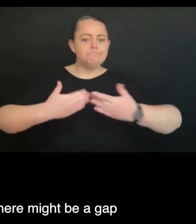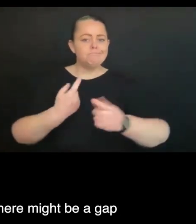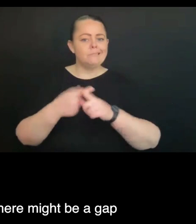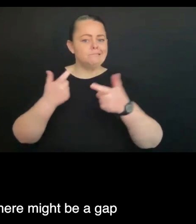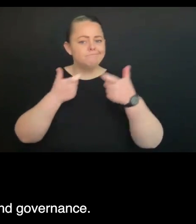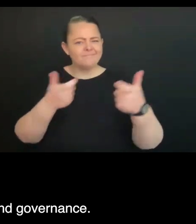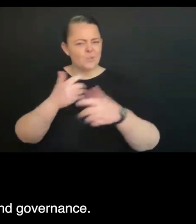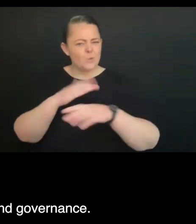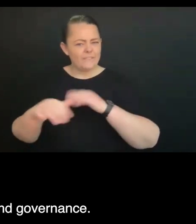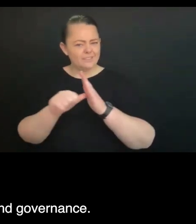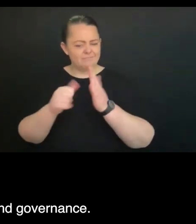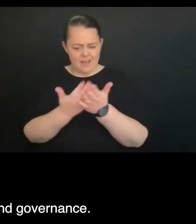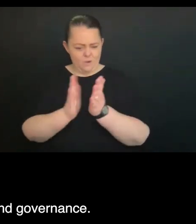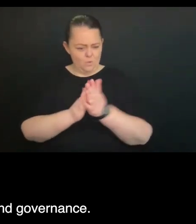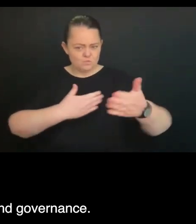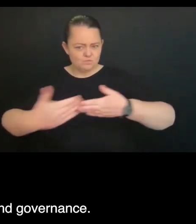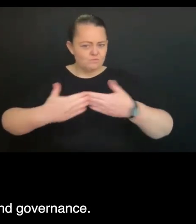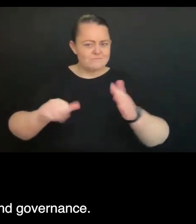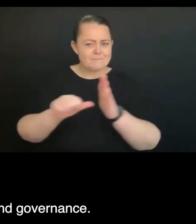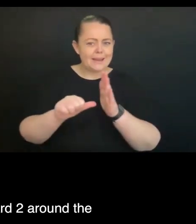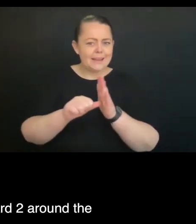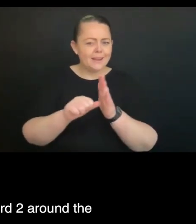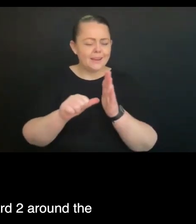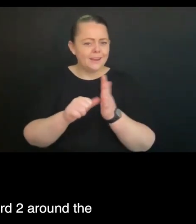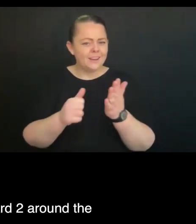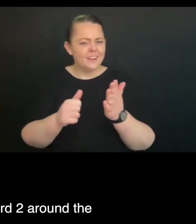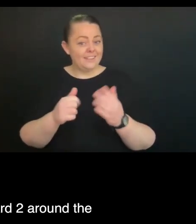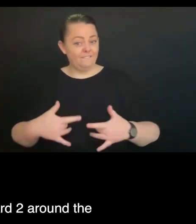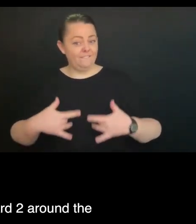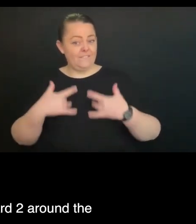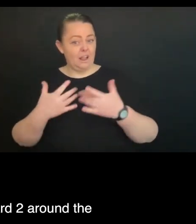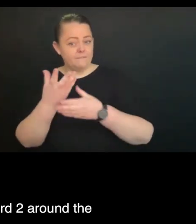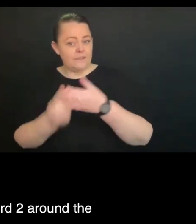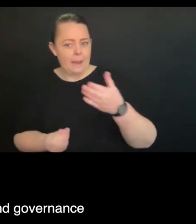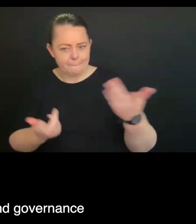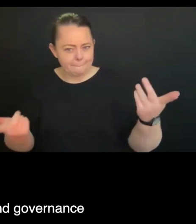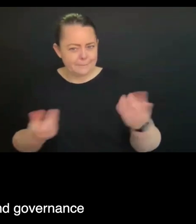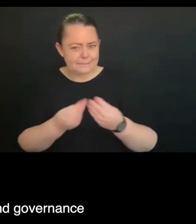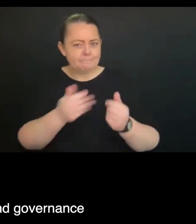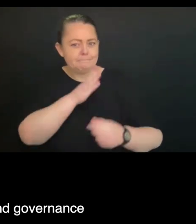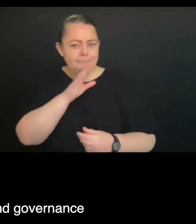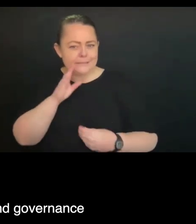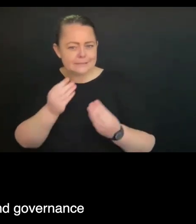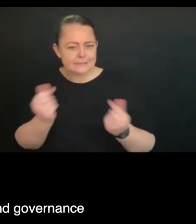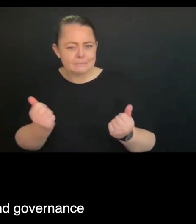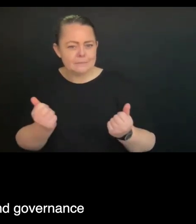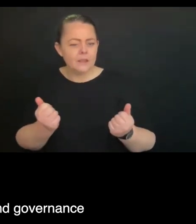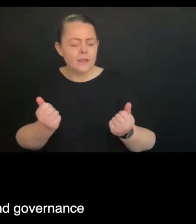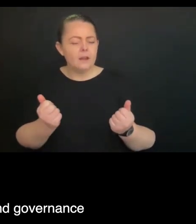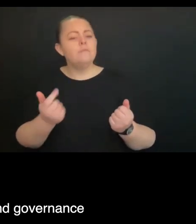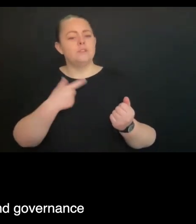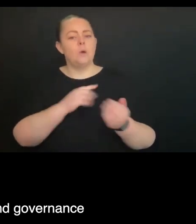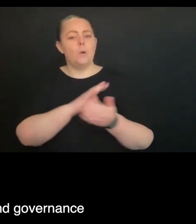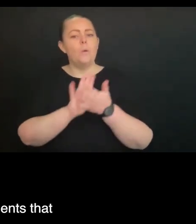might be a gap around financial management and governance. Obviously, there's kind of standard two around the organisation that is really around